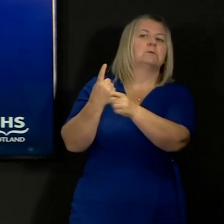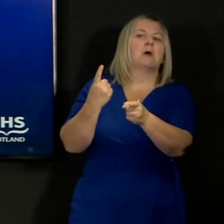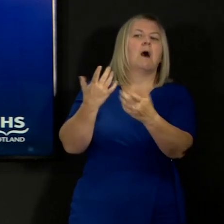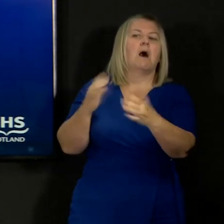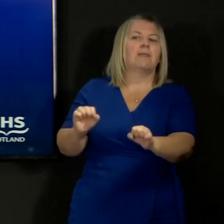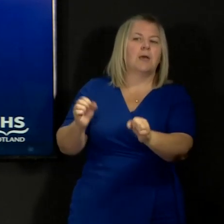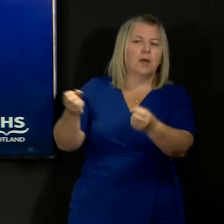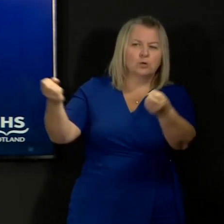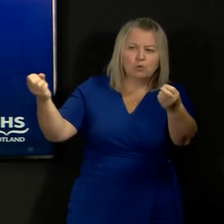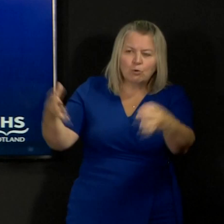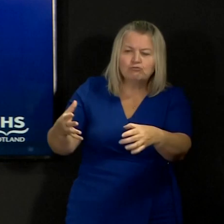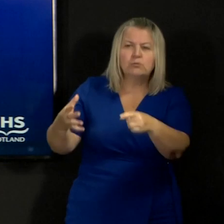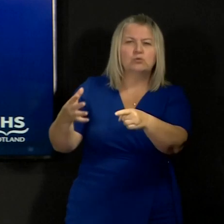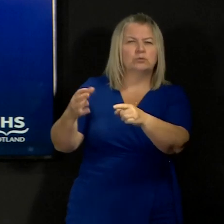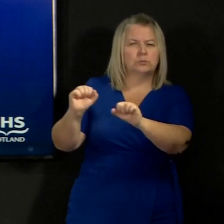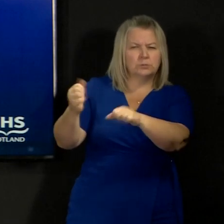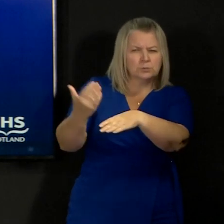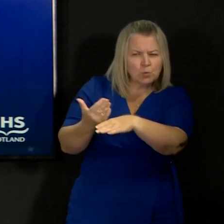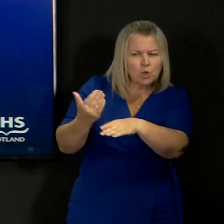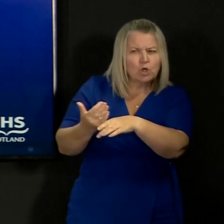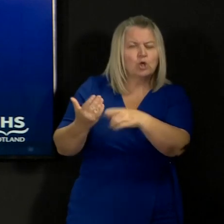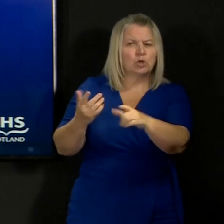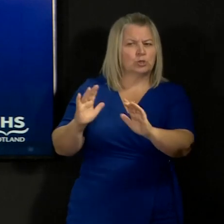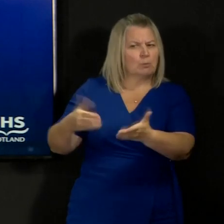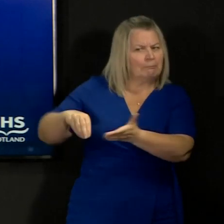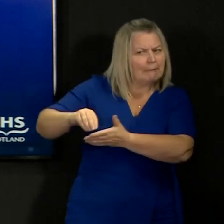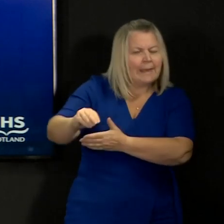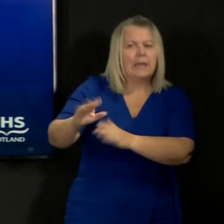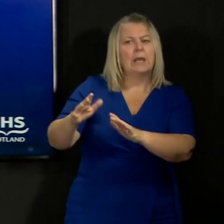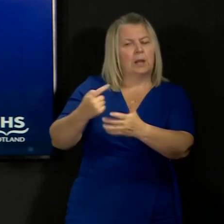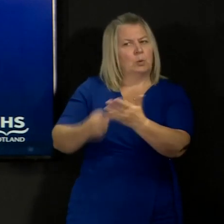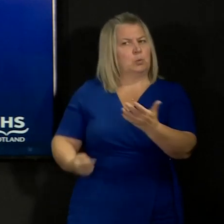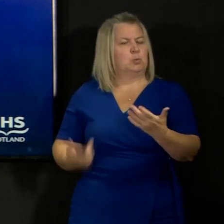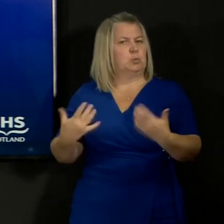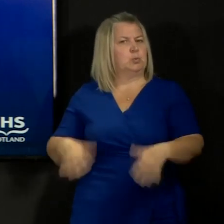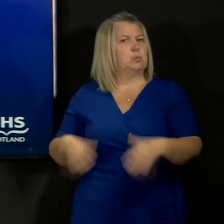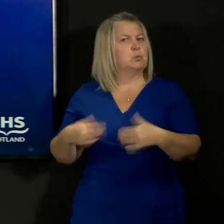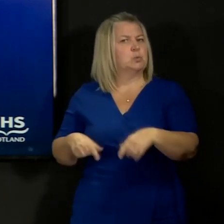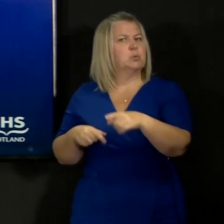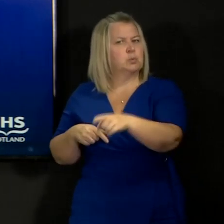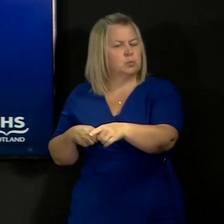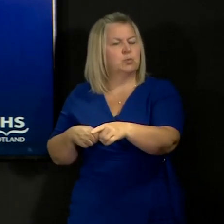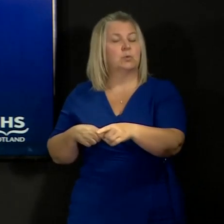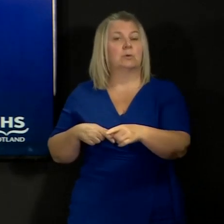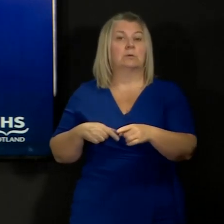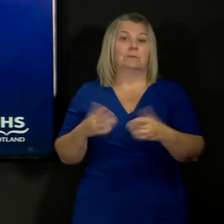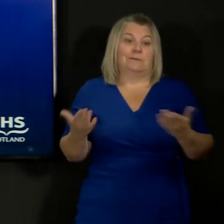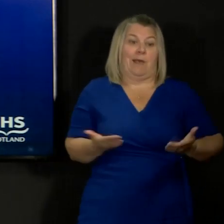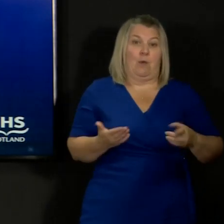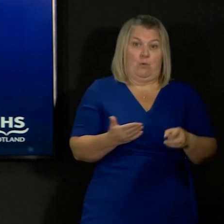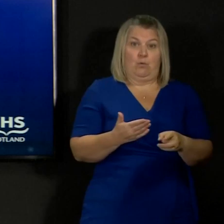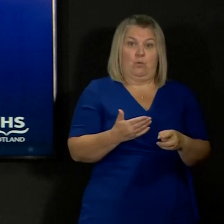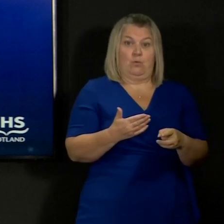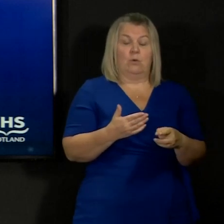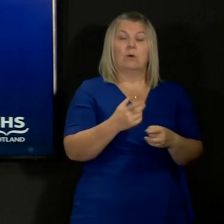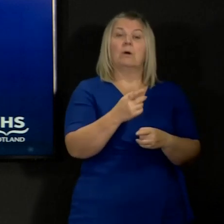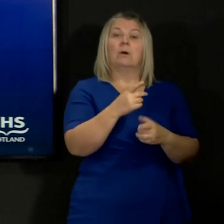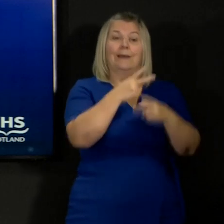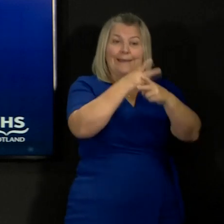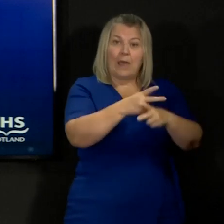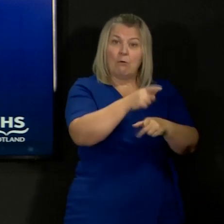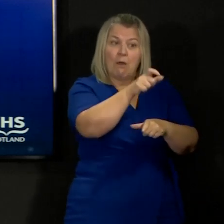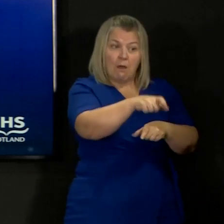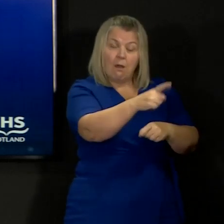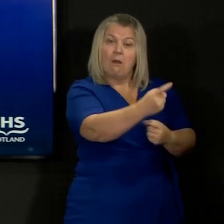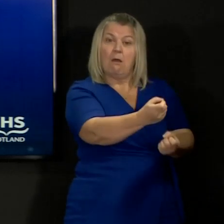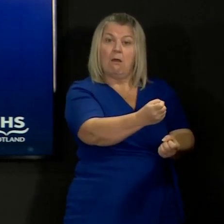contribution the huge contribution that they made. Where carers have raised with me issues around dealing with